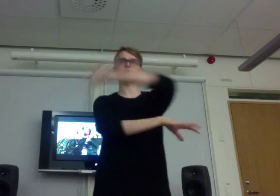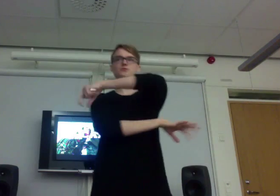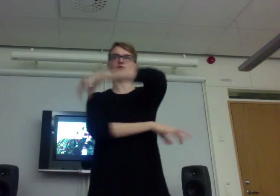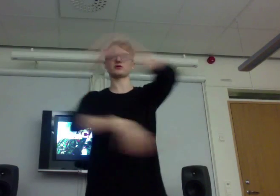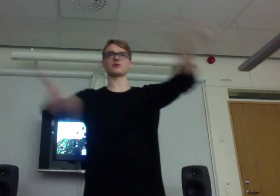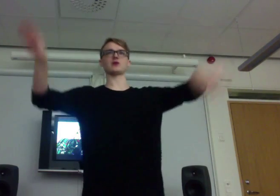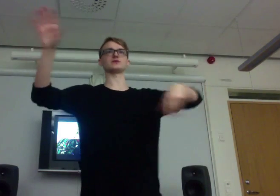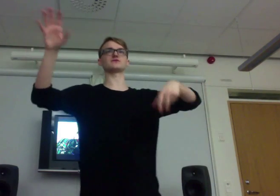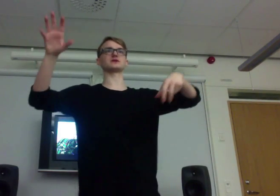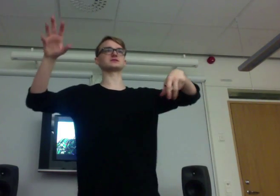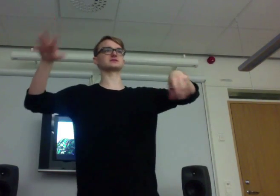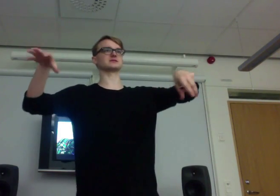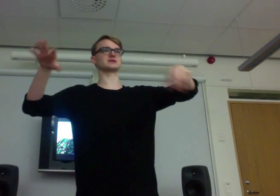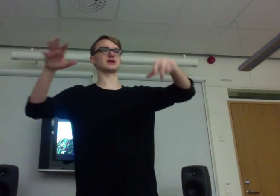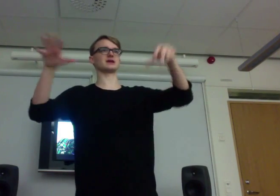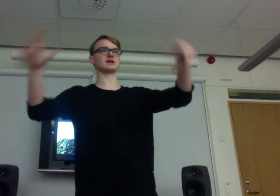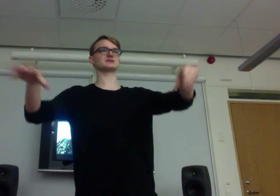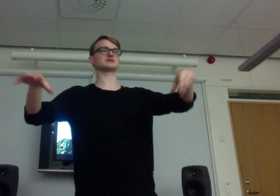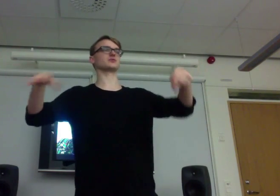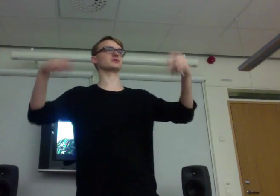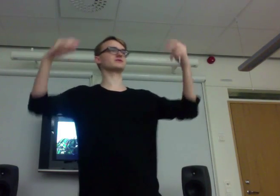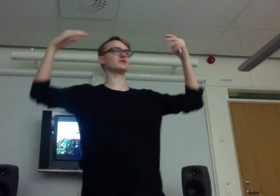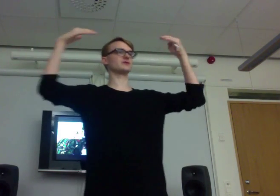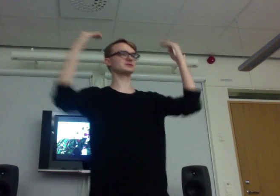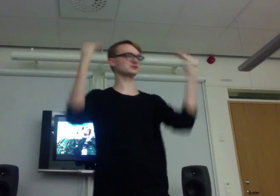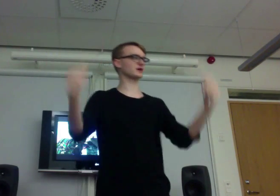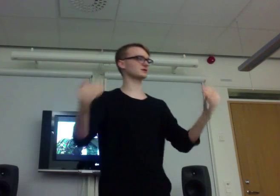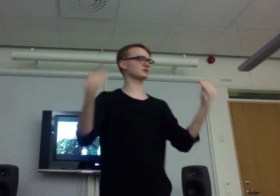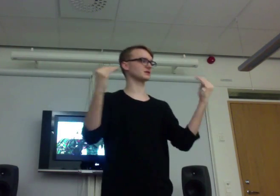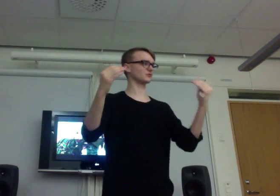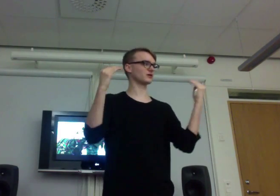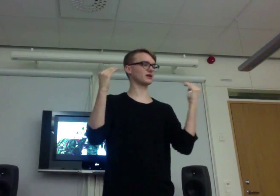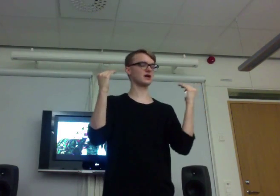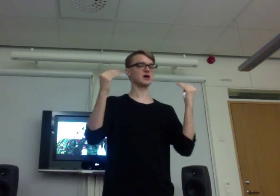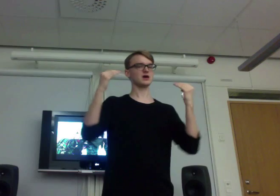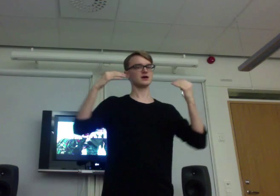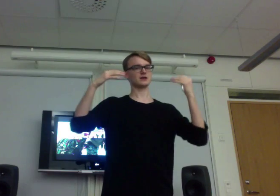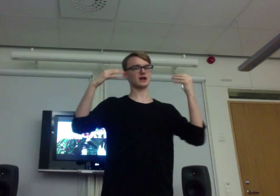work around. If there's, like, a classroom with very straight and very, like,